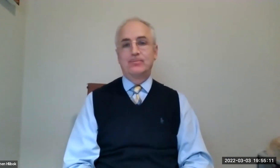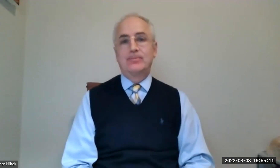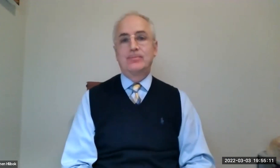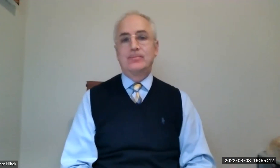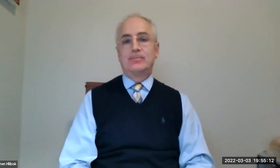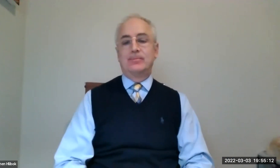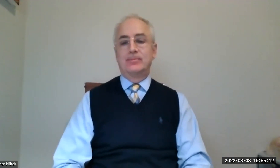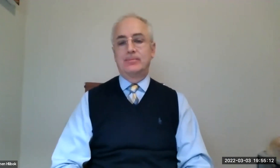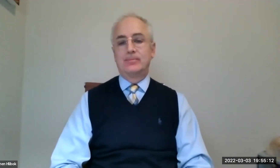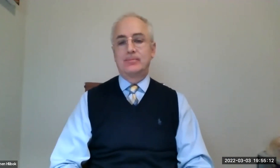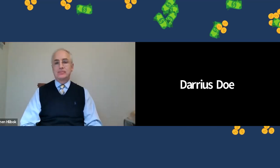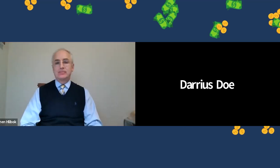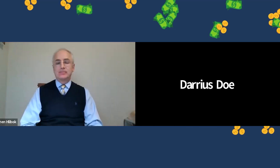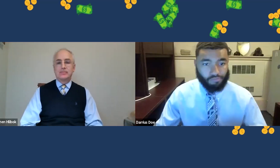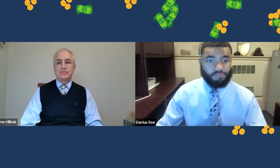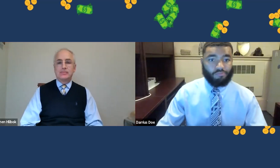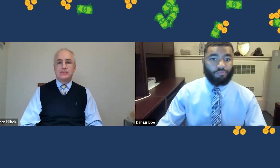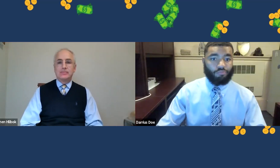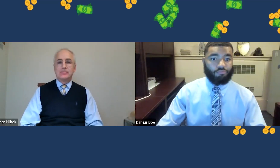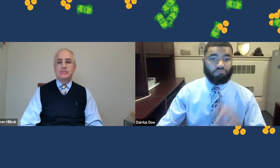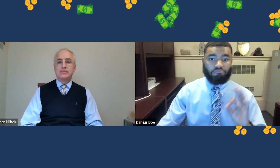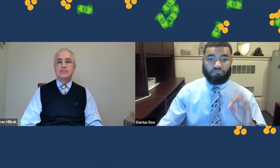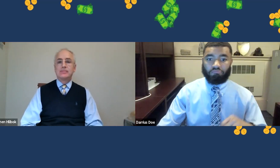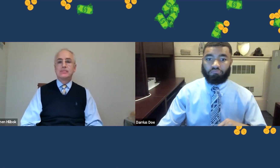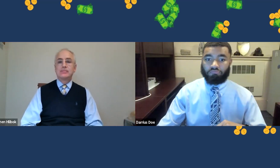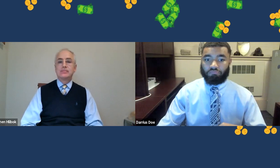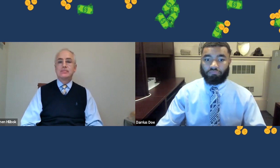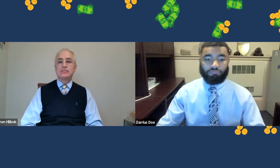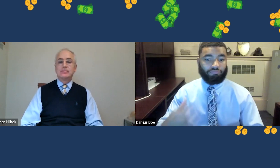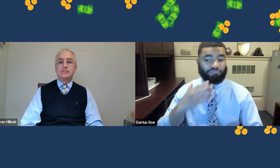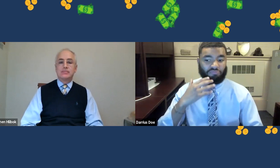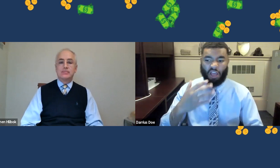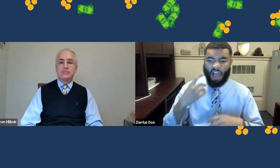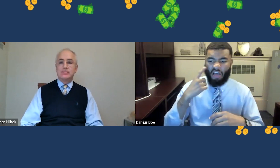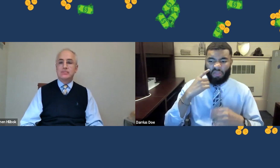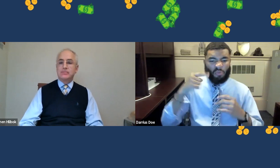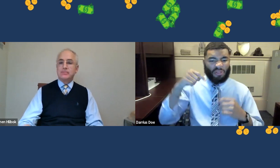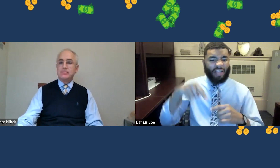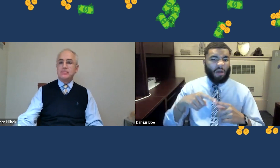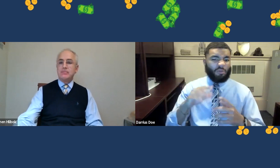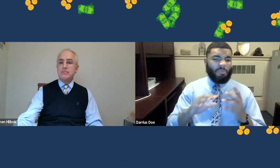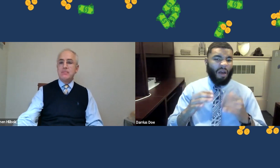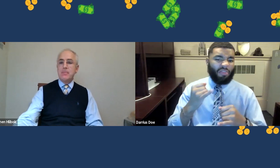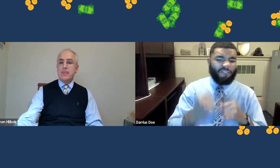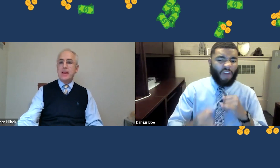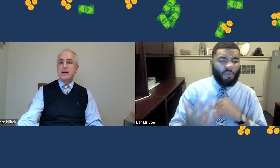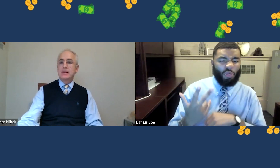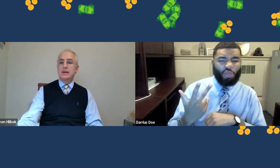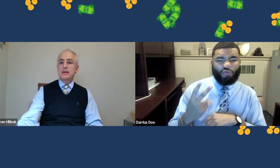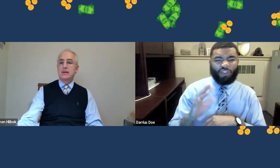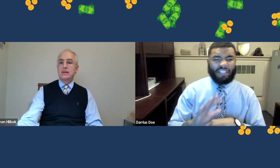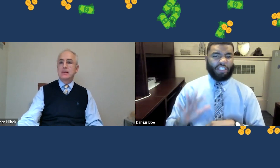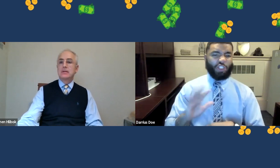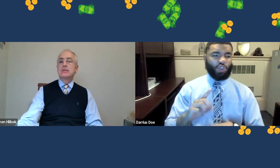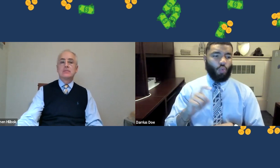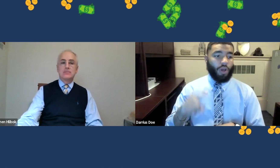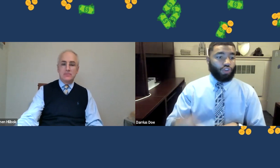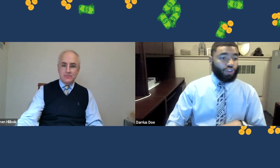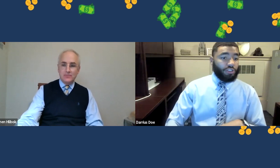possible, but you can rebalance your portfolio in the meantime. Thank you. I think we're down